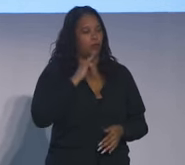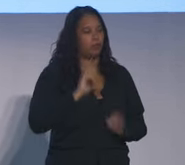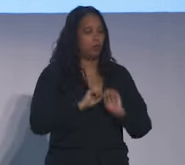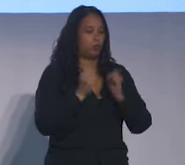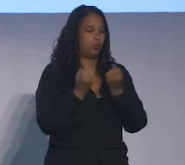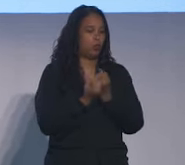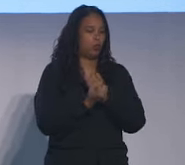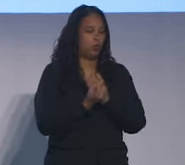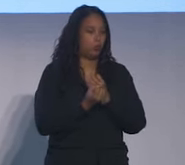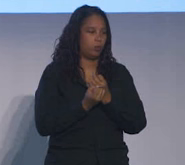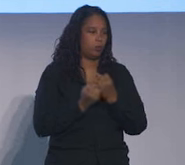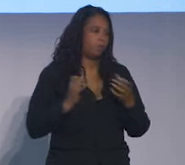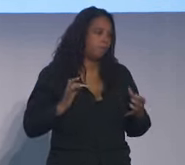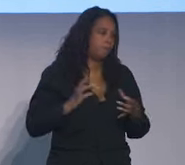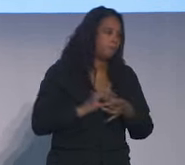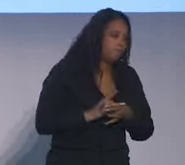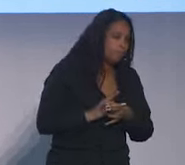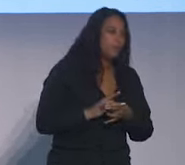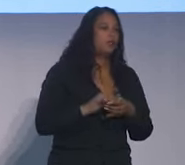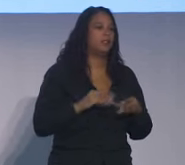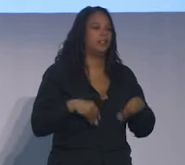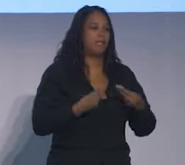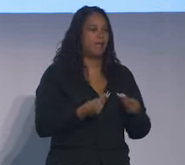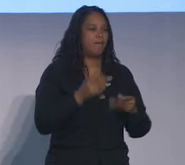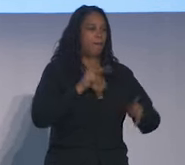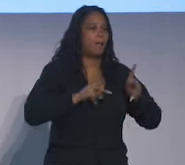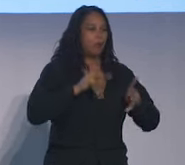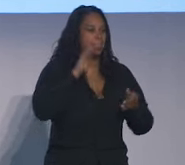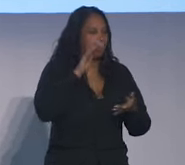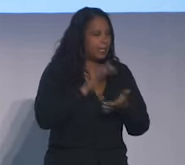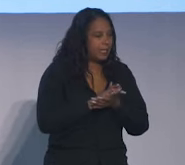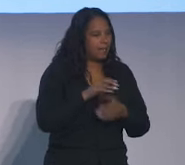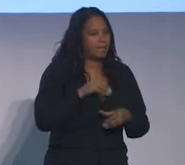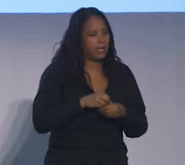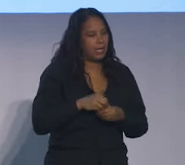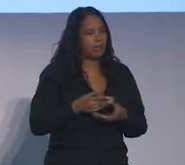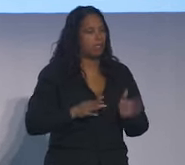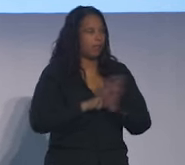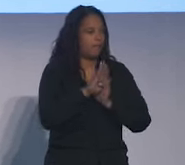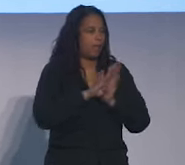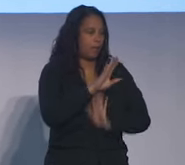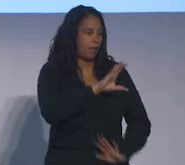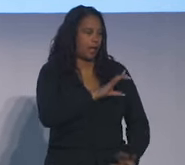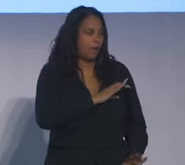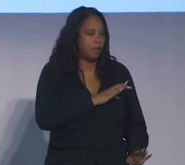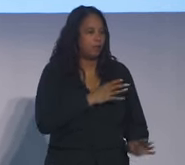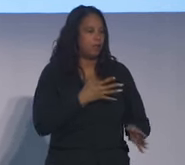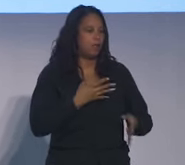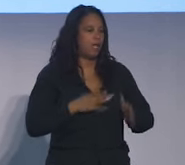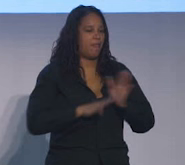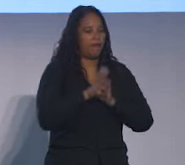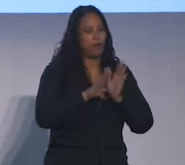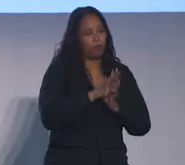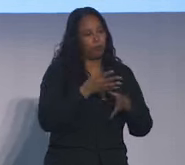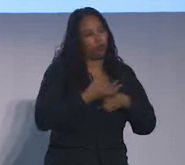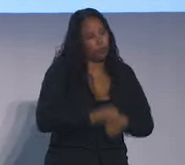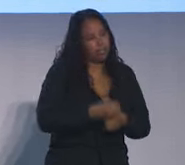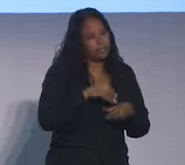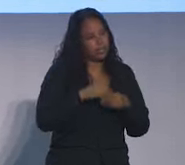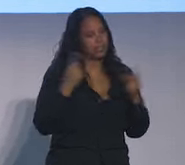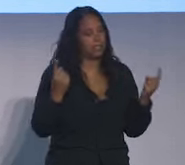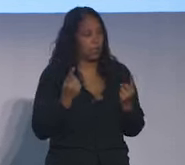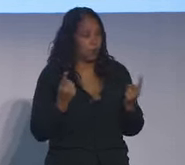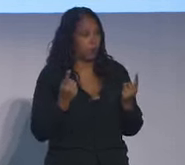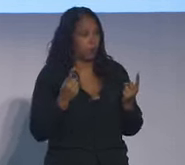indicative of someone's ability to believe in or rely on the character, the ability or strength of someone or someone. Do I believe that you have my best